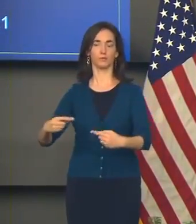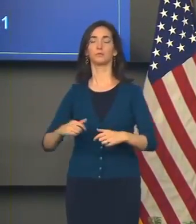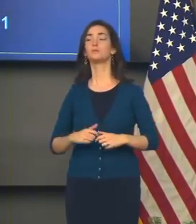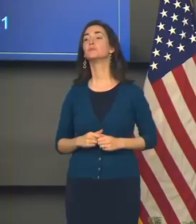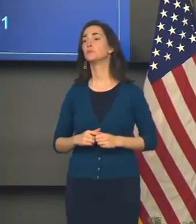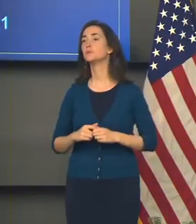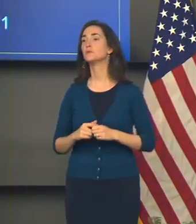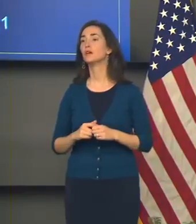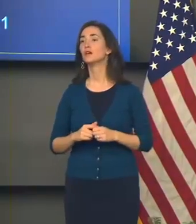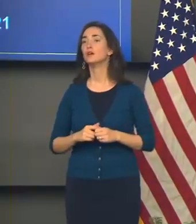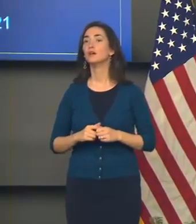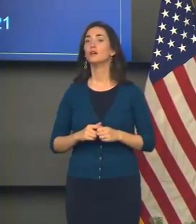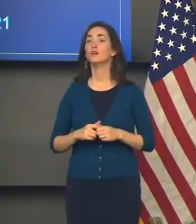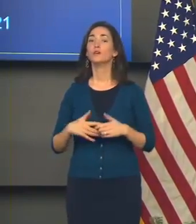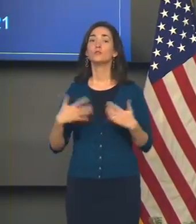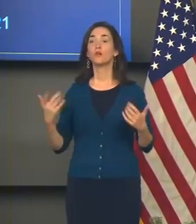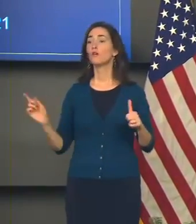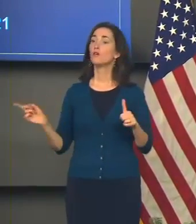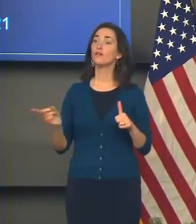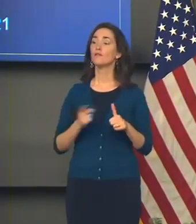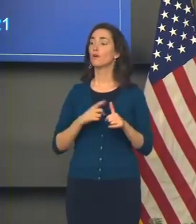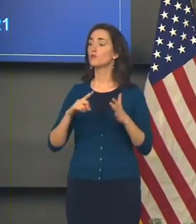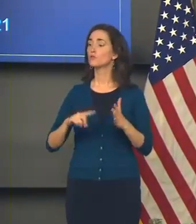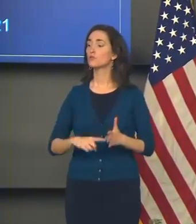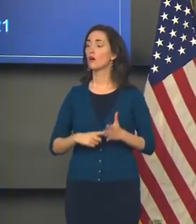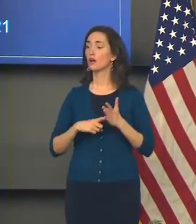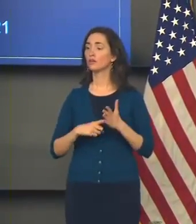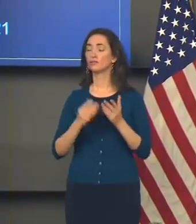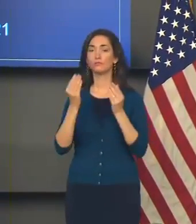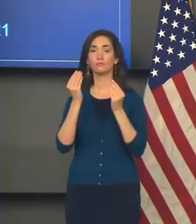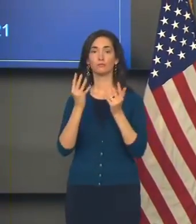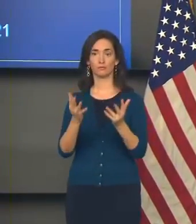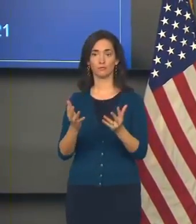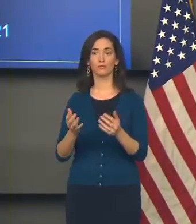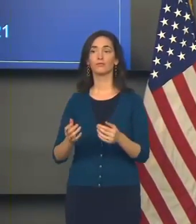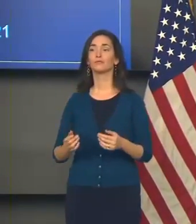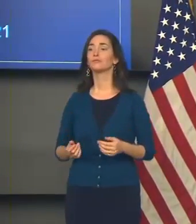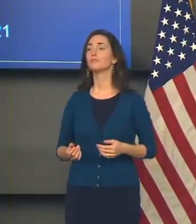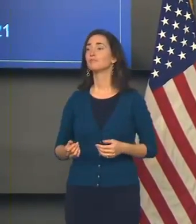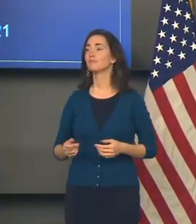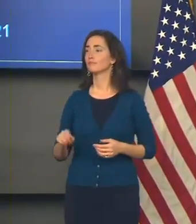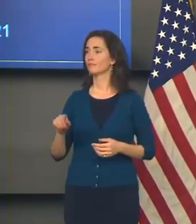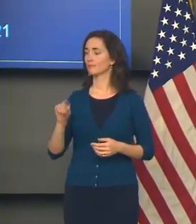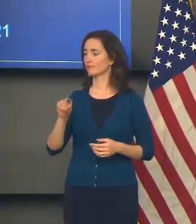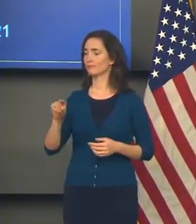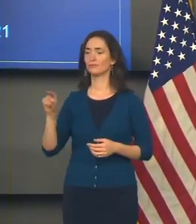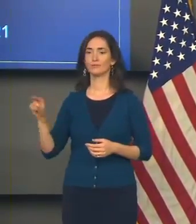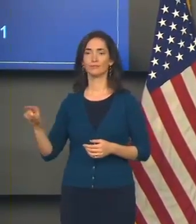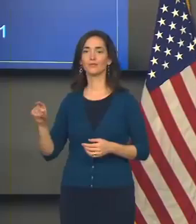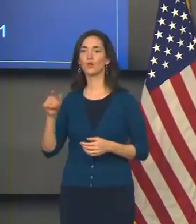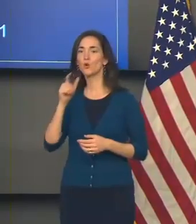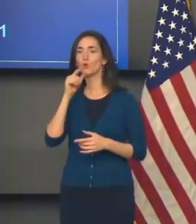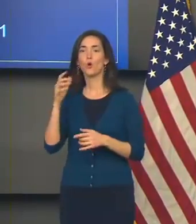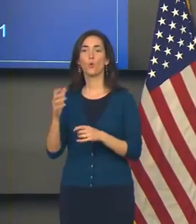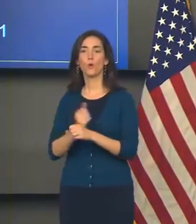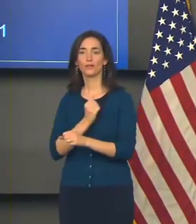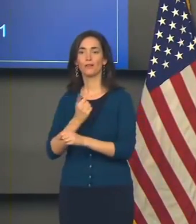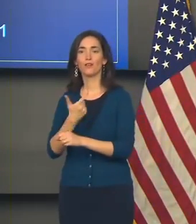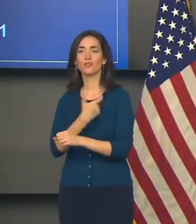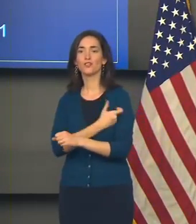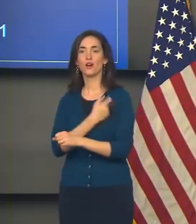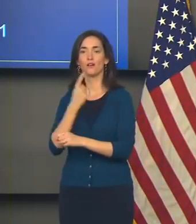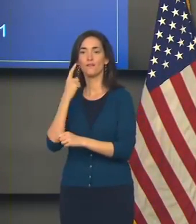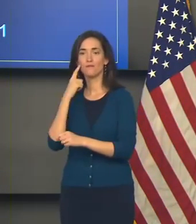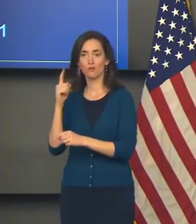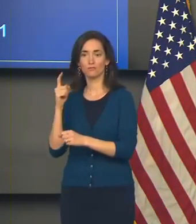Let me again begin, I should say, by congratulating this week's winners at the